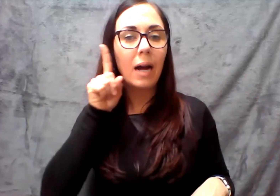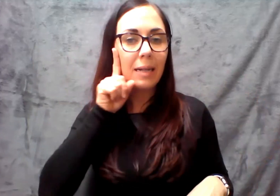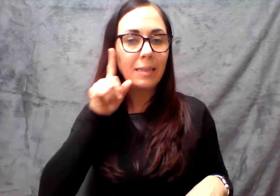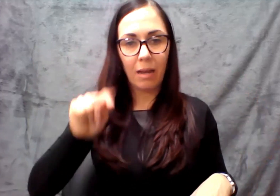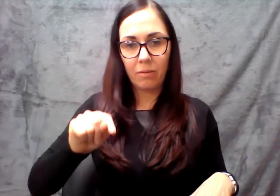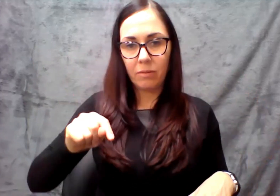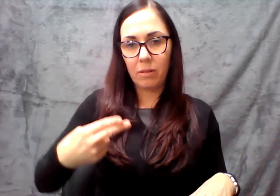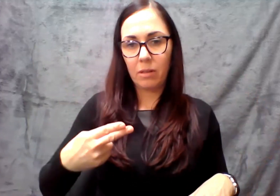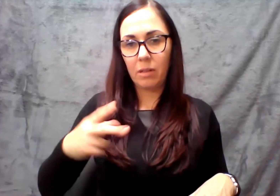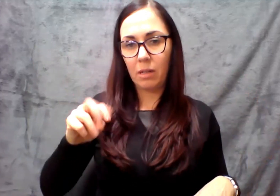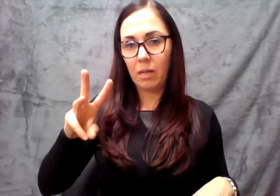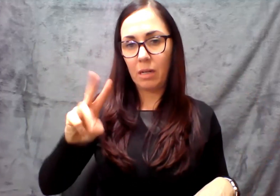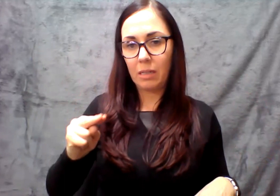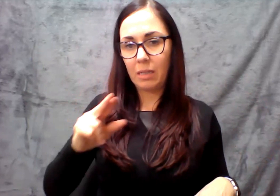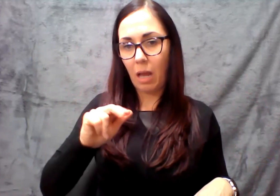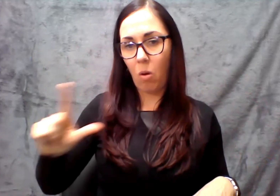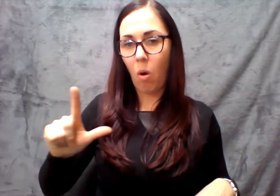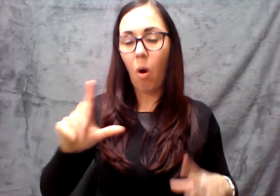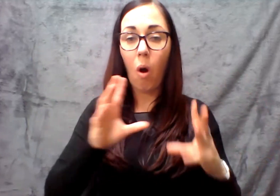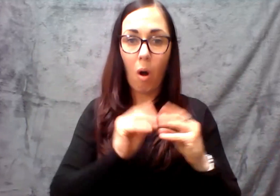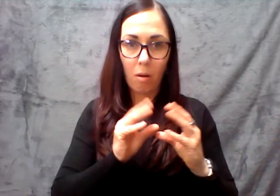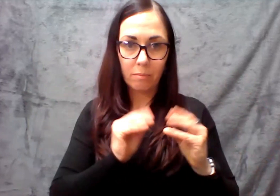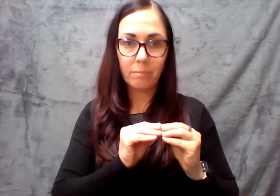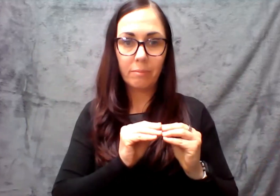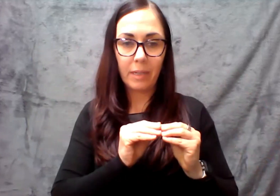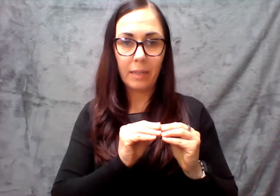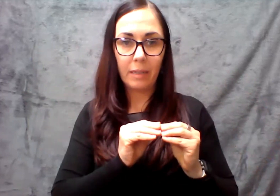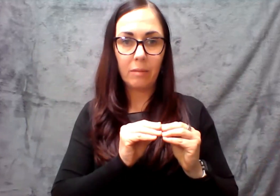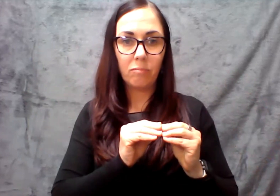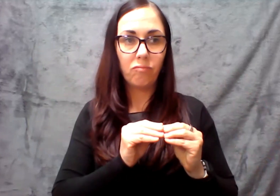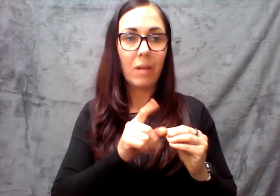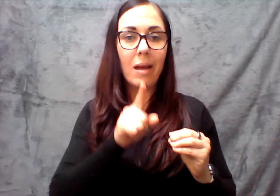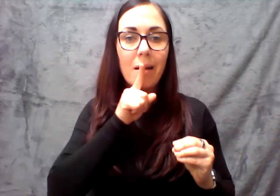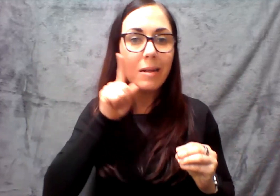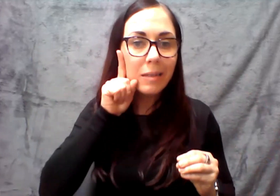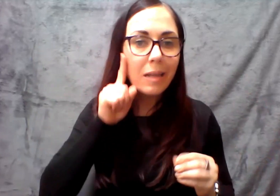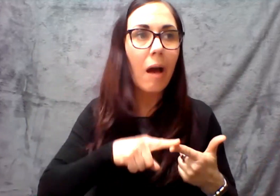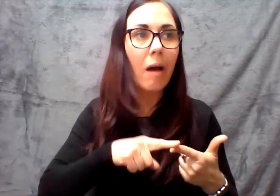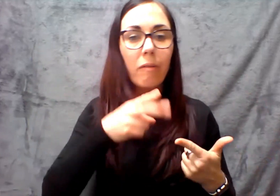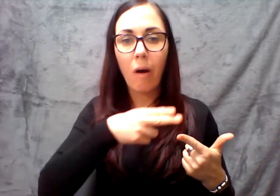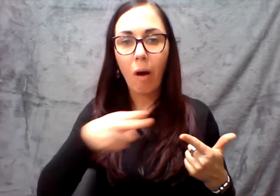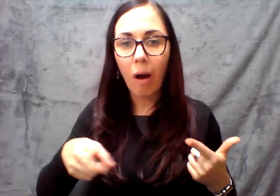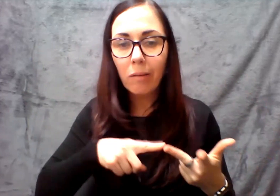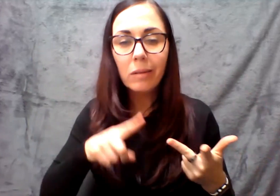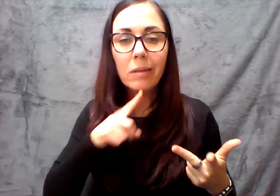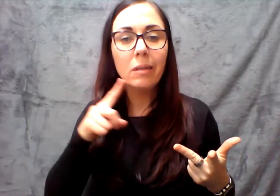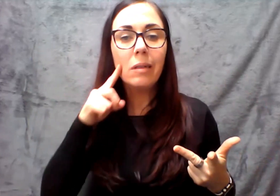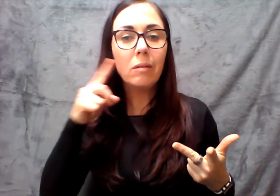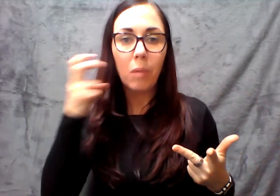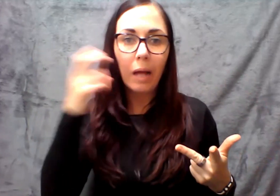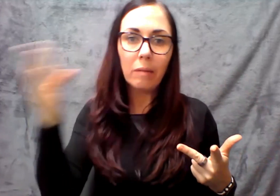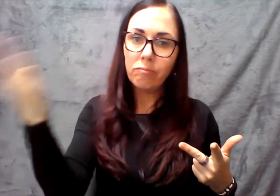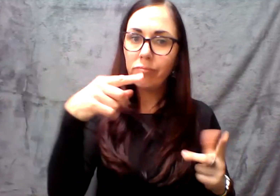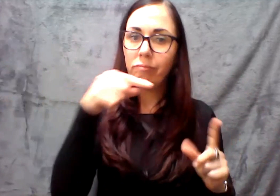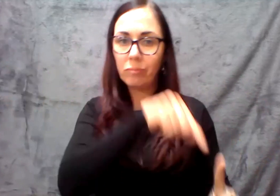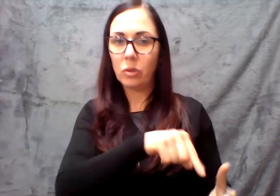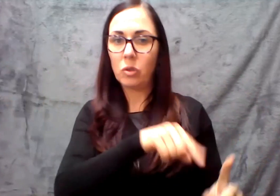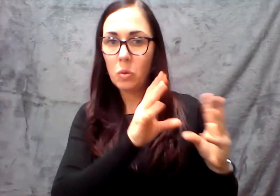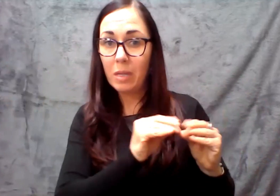hall meeting. It is open to deaf, hard of hearing, and deaf blind in the